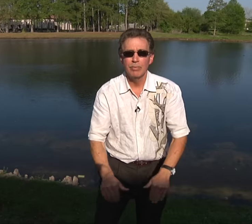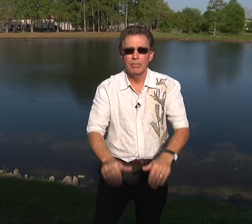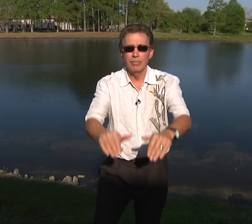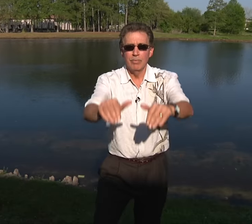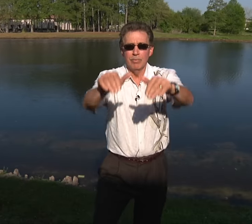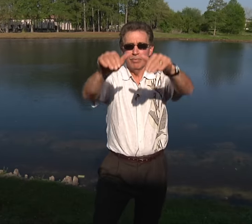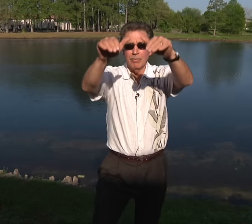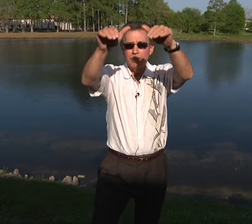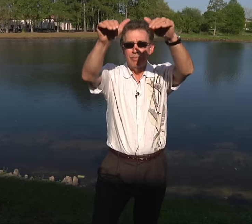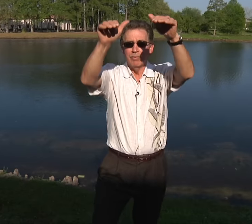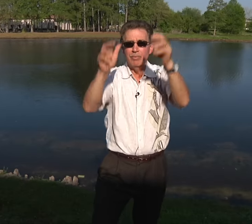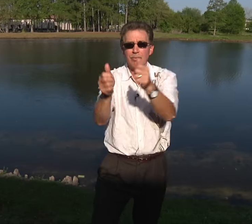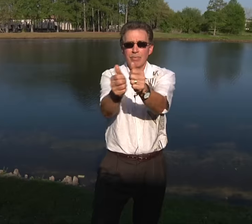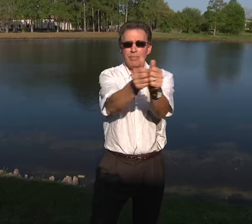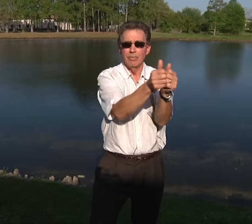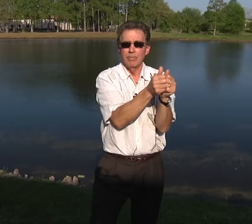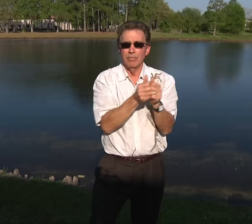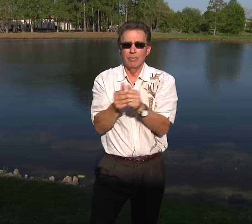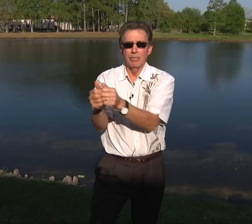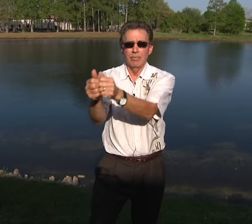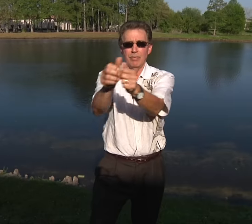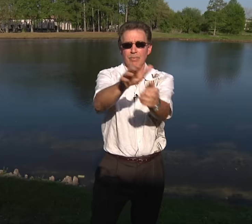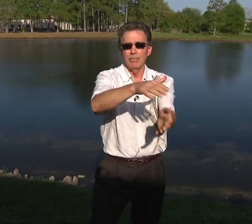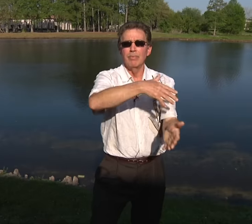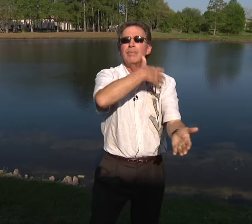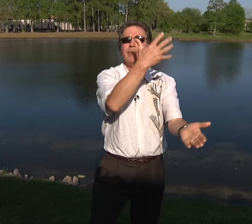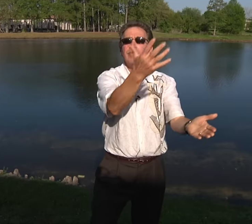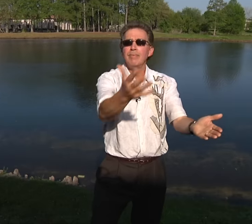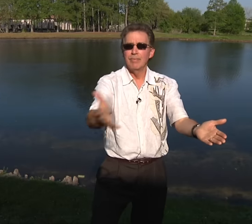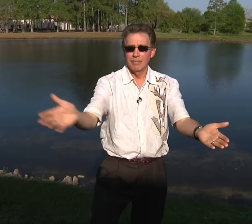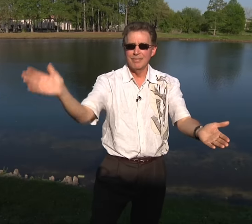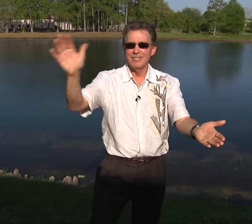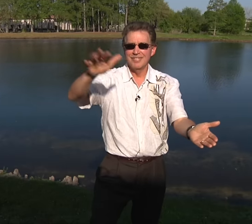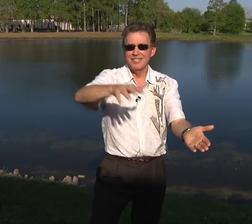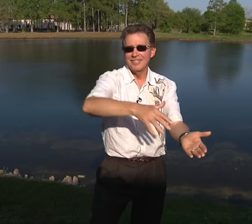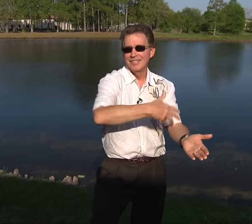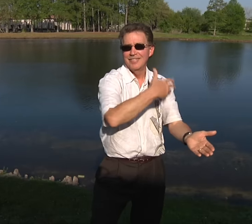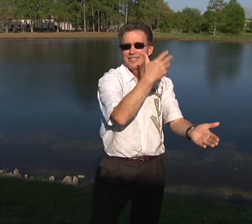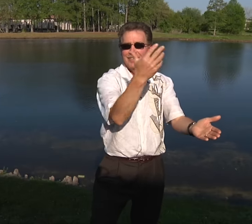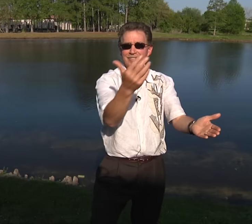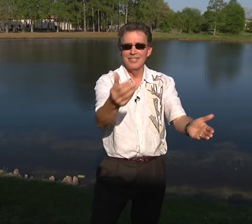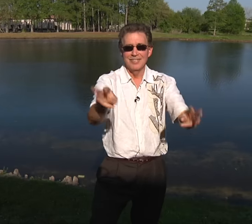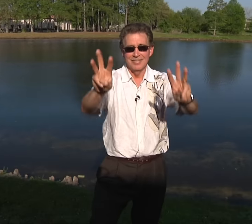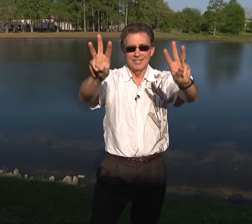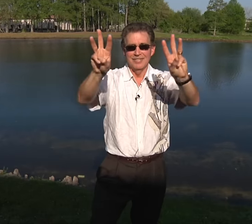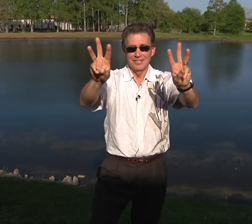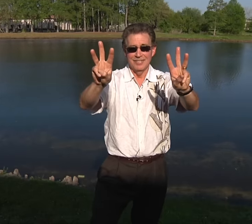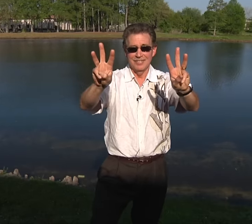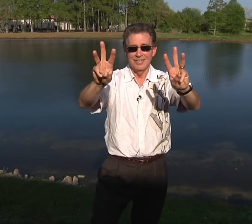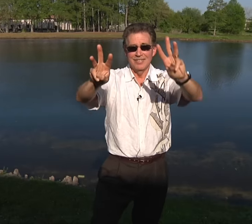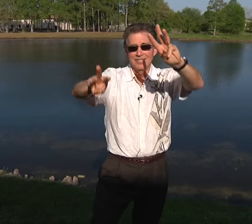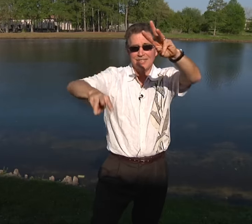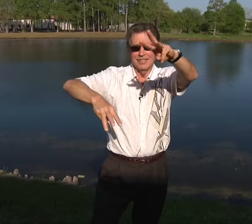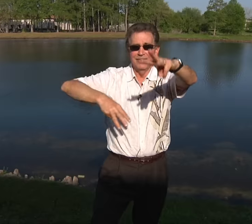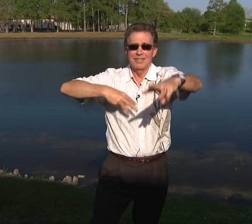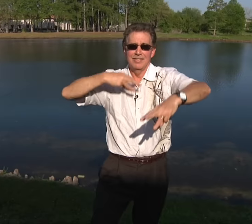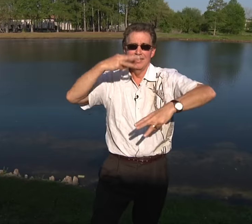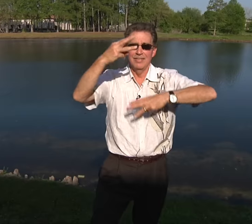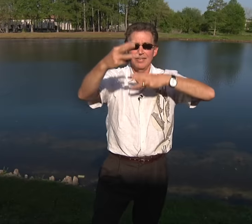grow, and together sing along, and then soon all the world